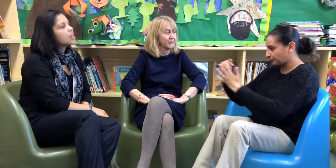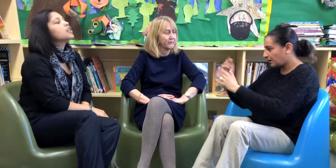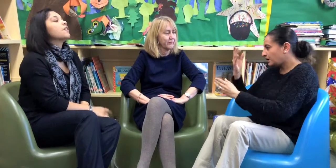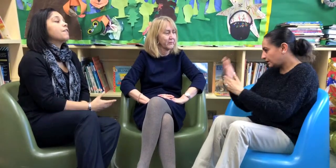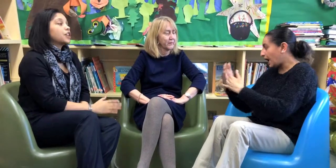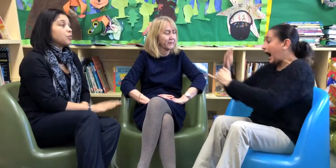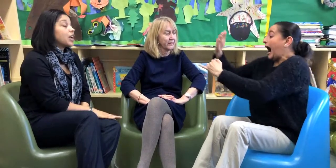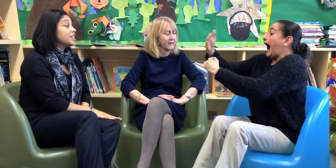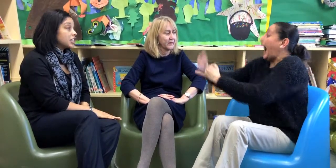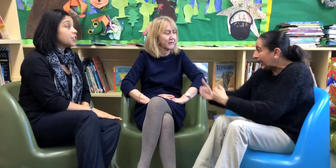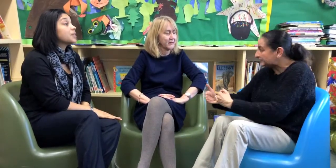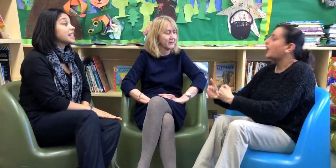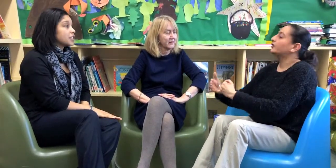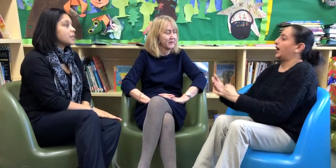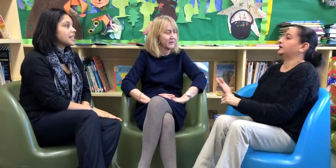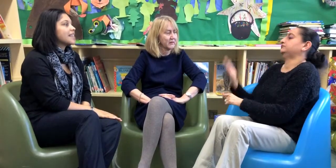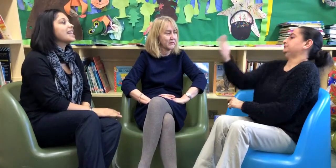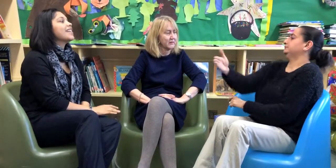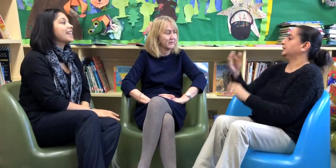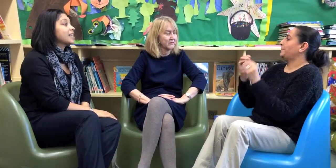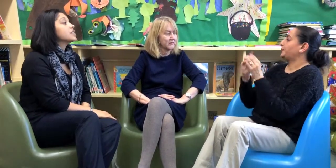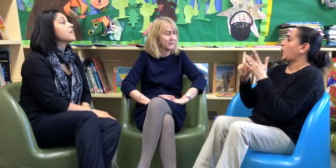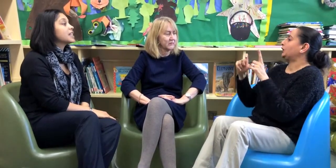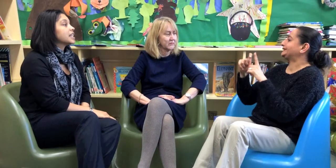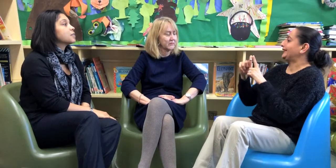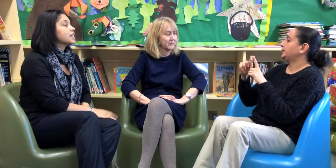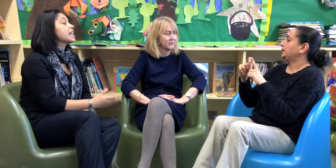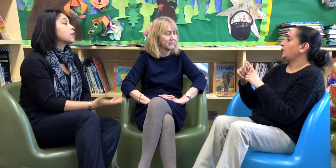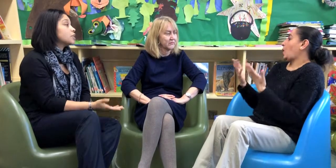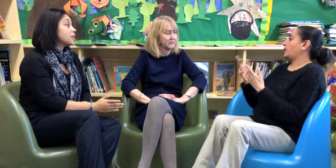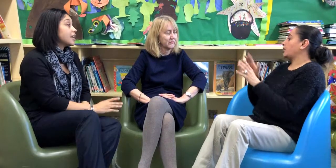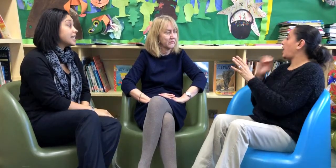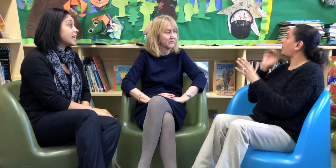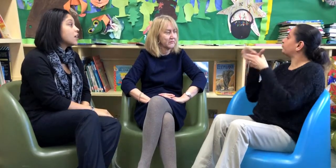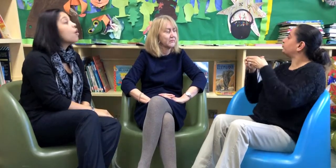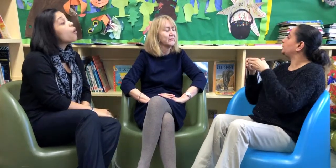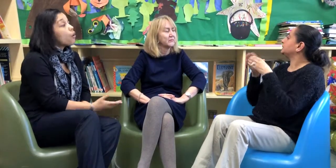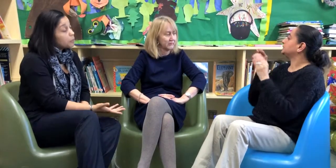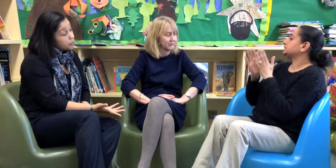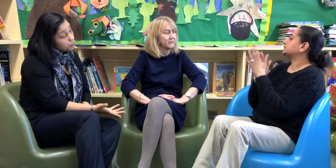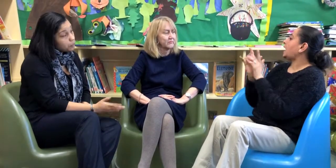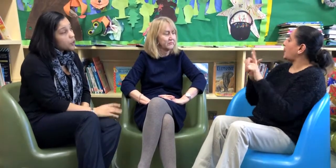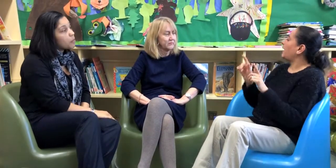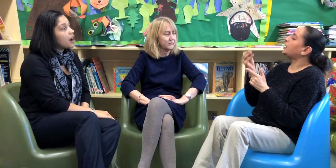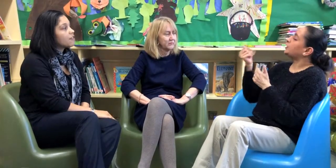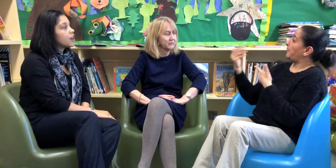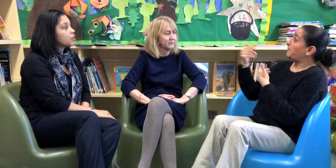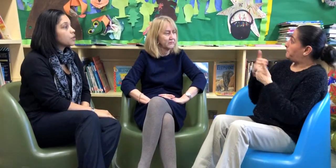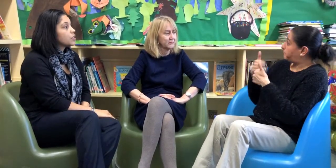So first we initially do the six weeks, then at the end of the six weeks they go to BID or become part of Longwell's